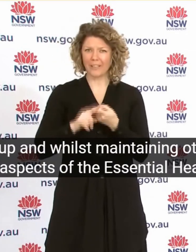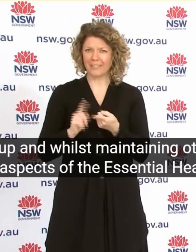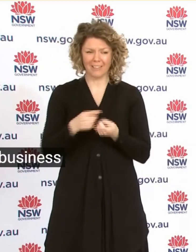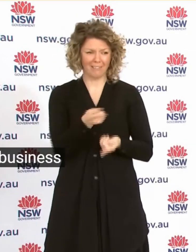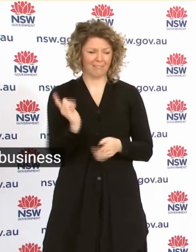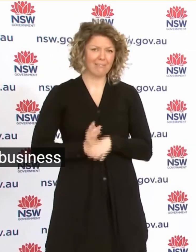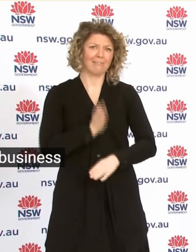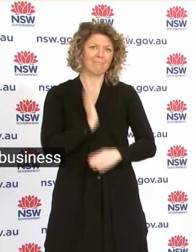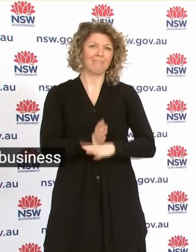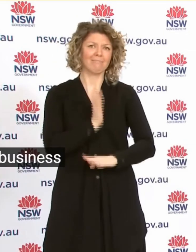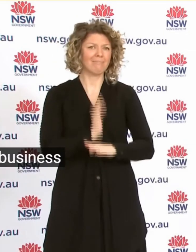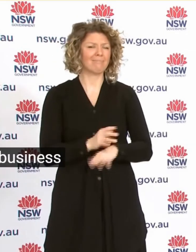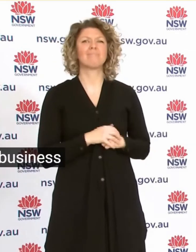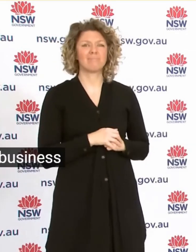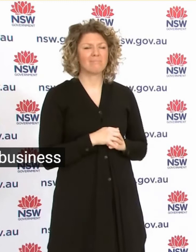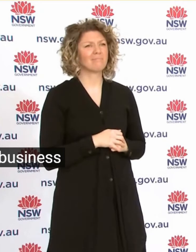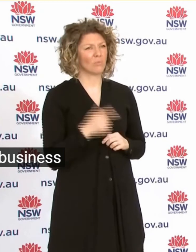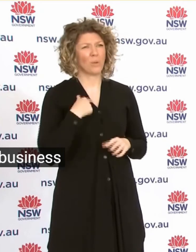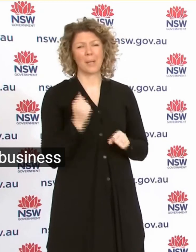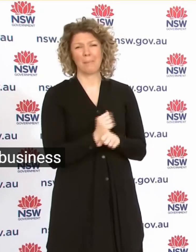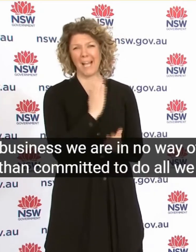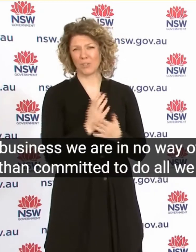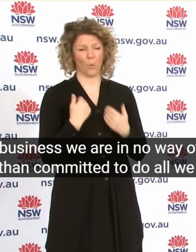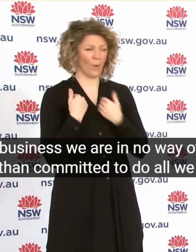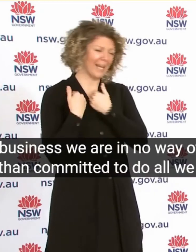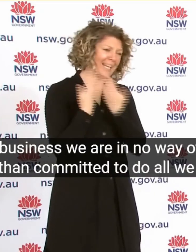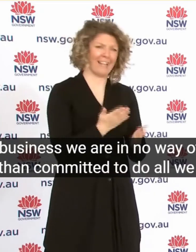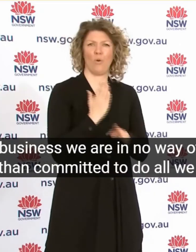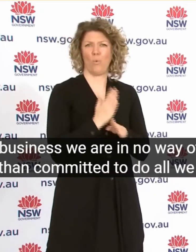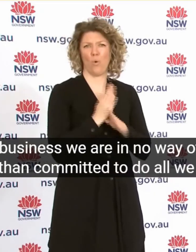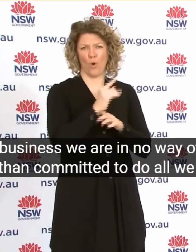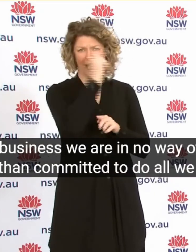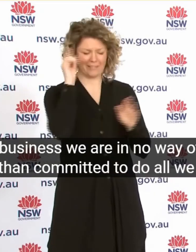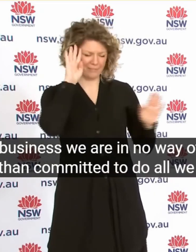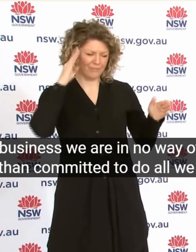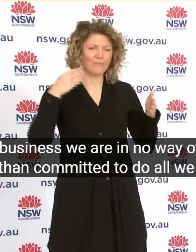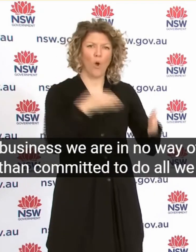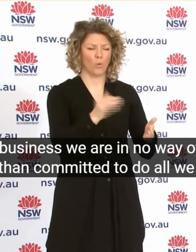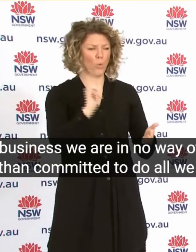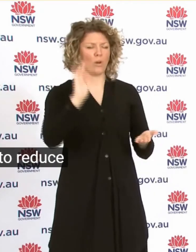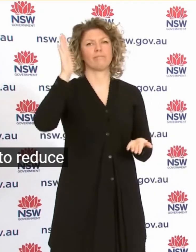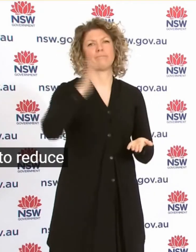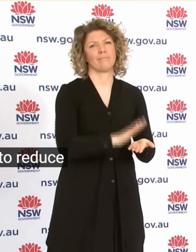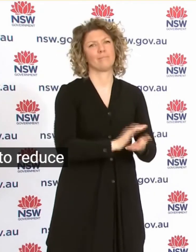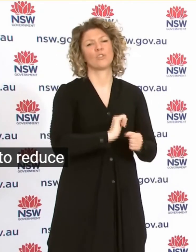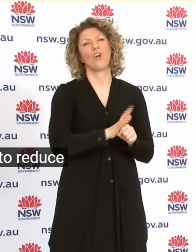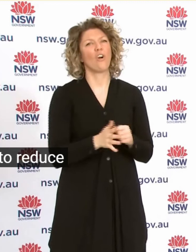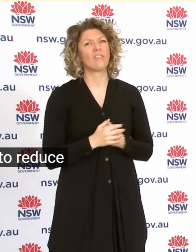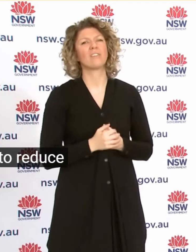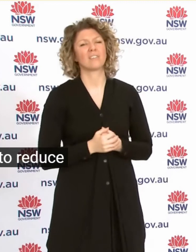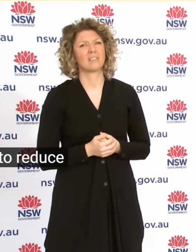Other Than Committed To Do All We Can To Reduce The Case Numbers Reduce The Burden Of Disease